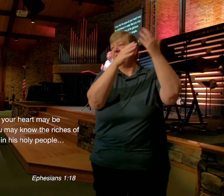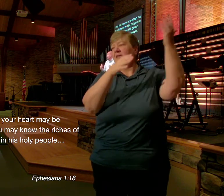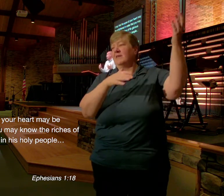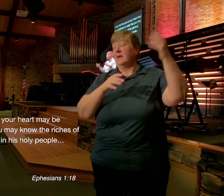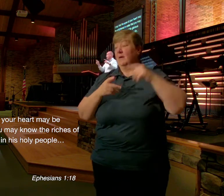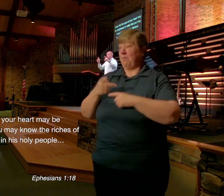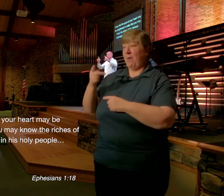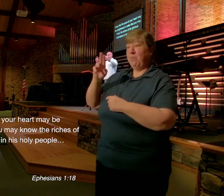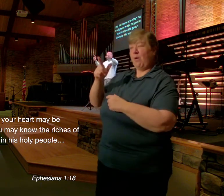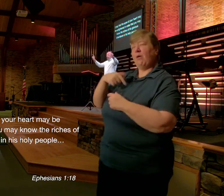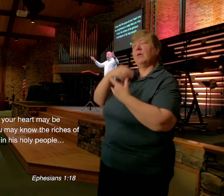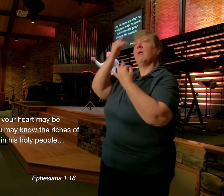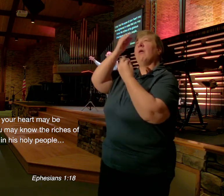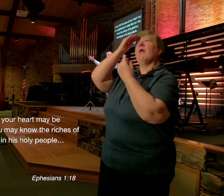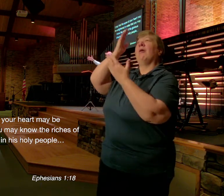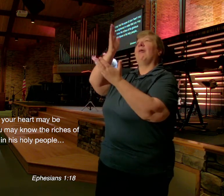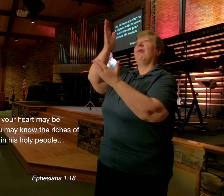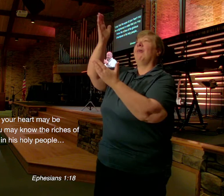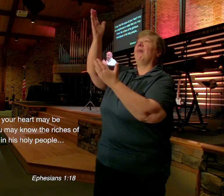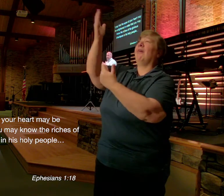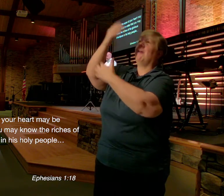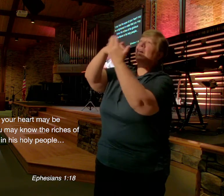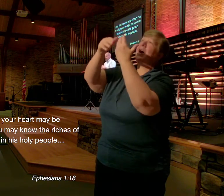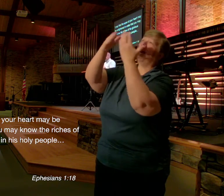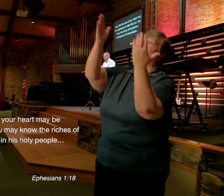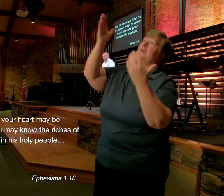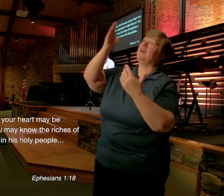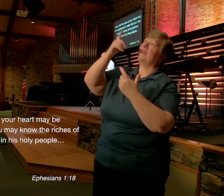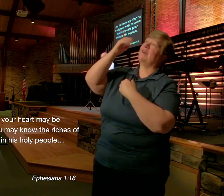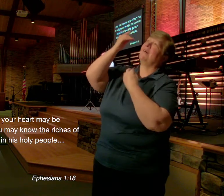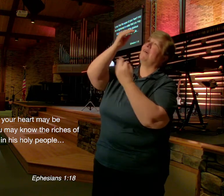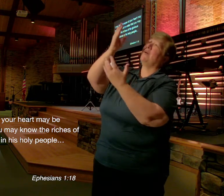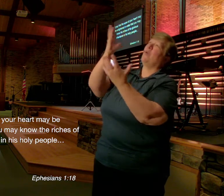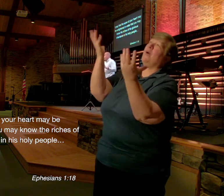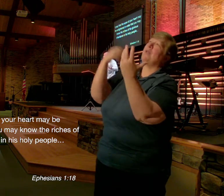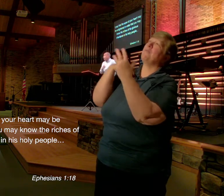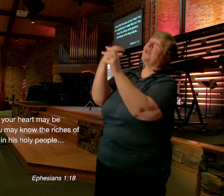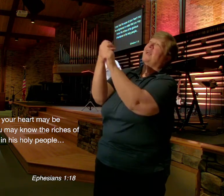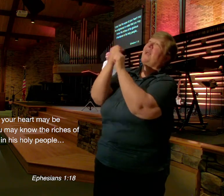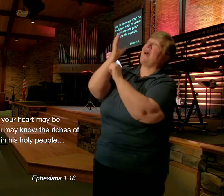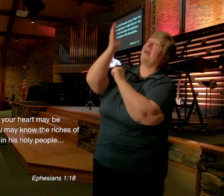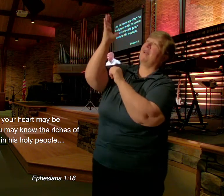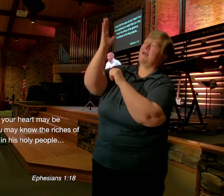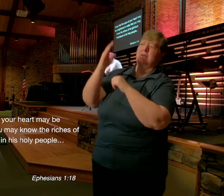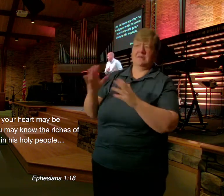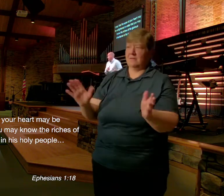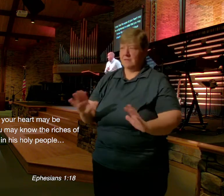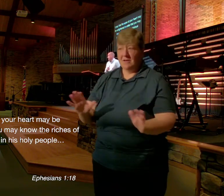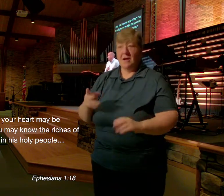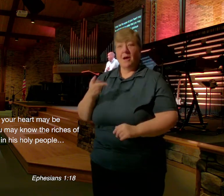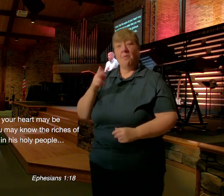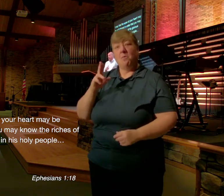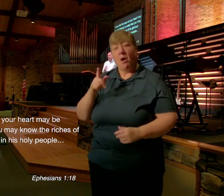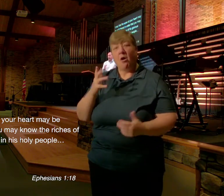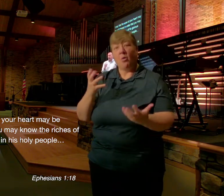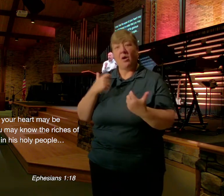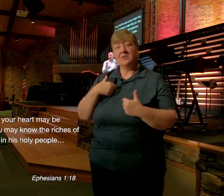Here is Not sitting Around thinking All the Things that we Will get One day In heaven From god Paul wants Us to Realize